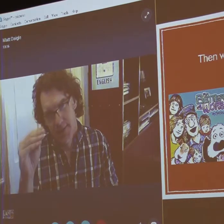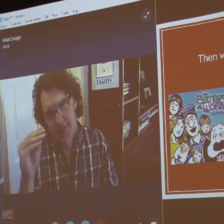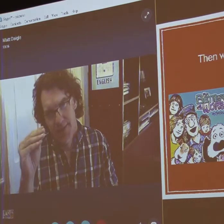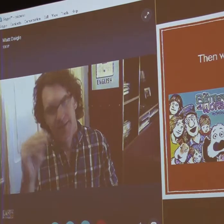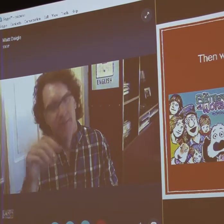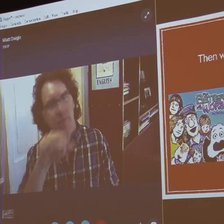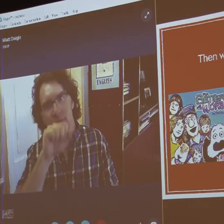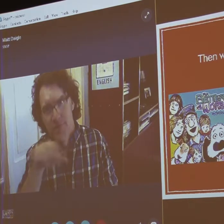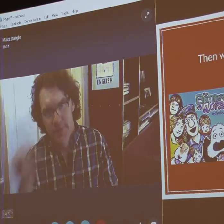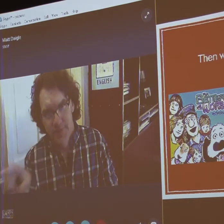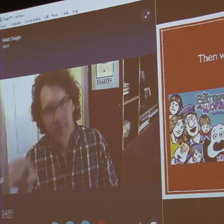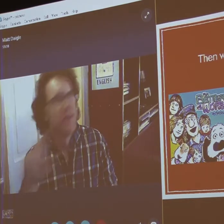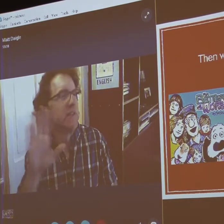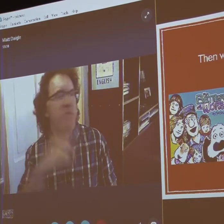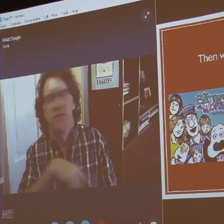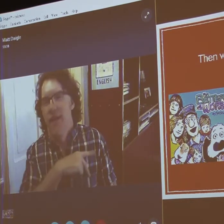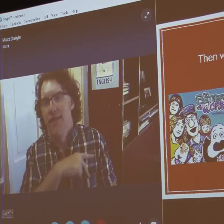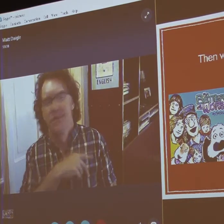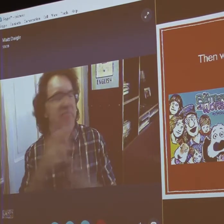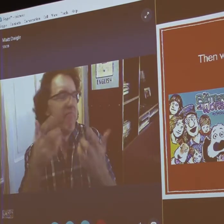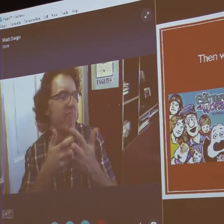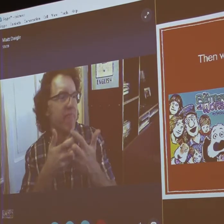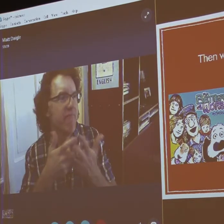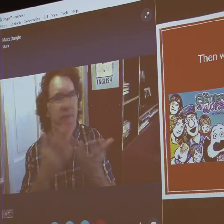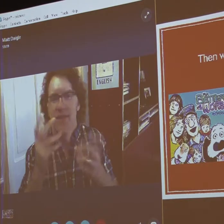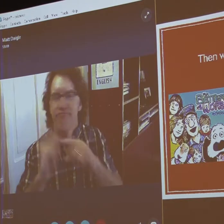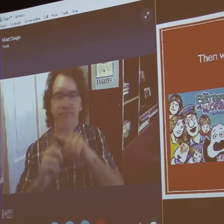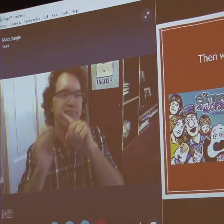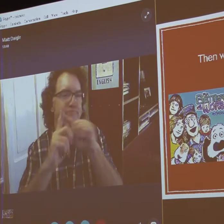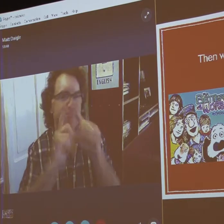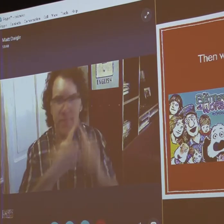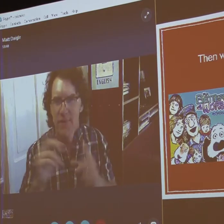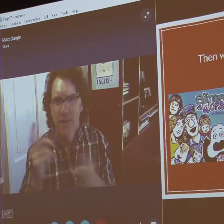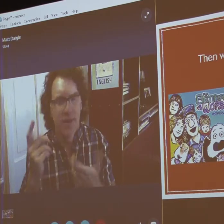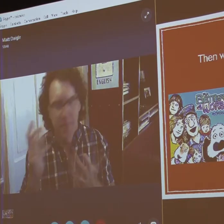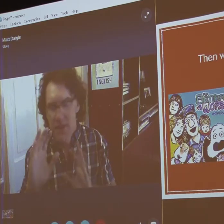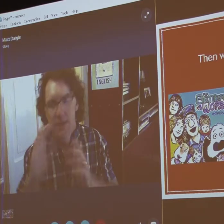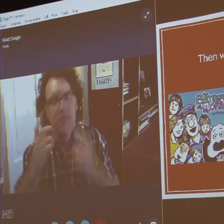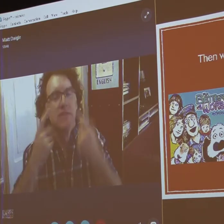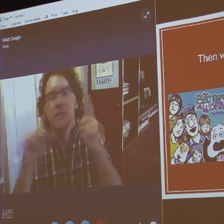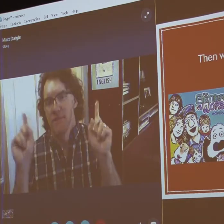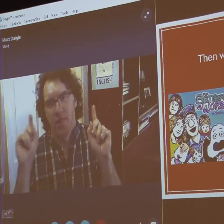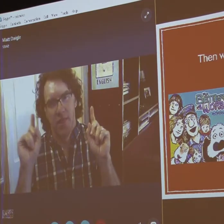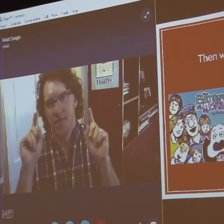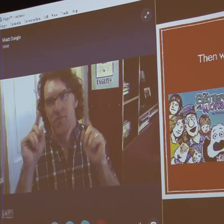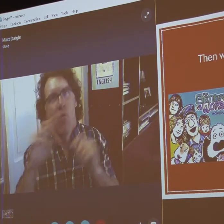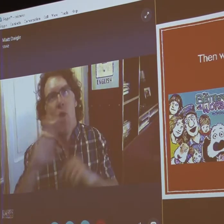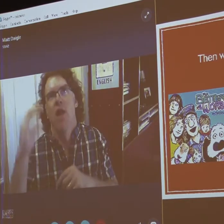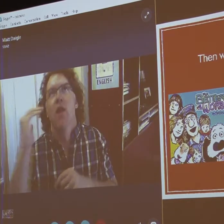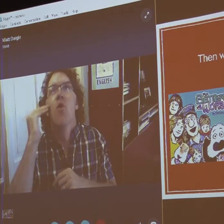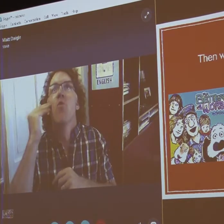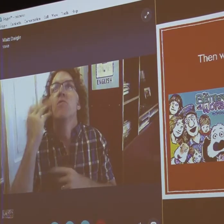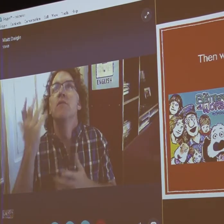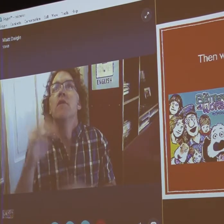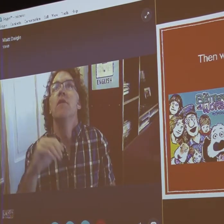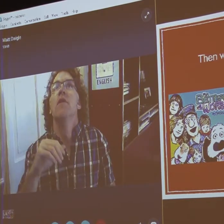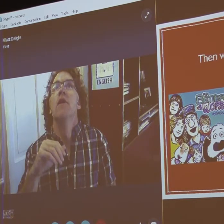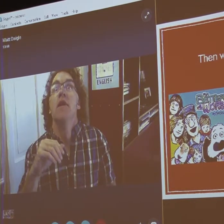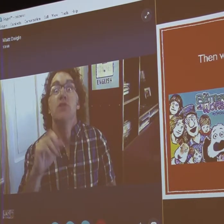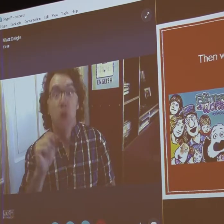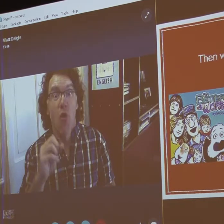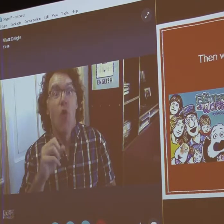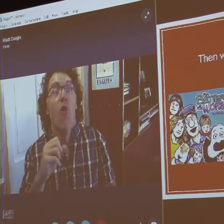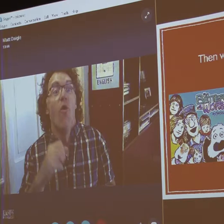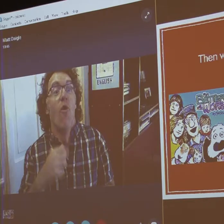funny, very popular cartoons. I love them. Those two people are fantastic people. They're really incredible people. They're very successful.